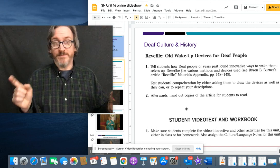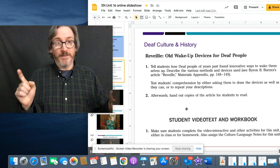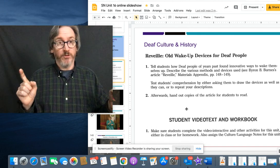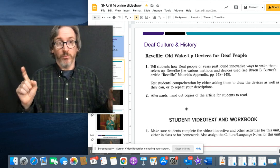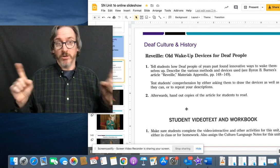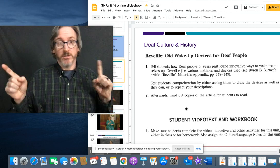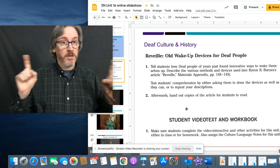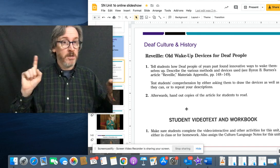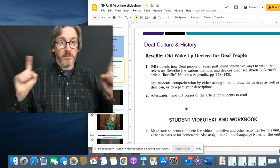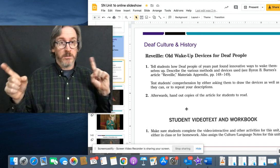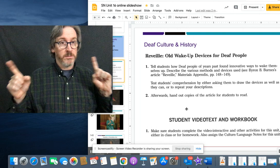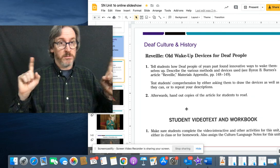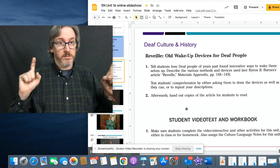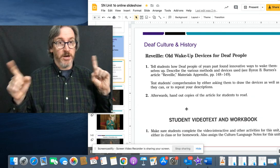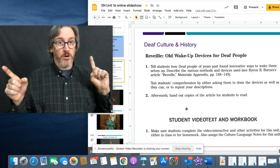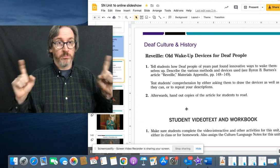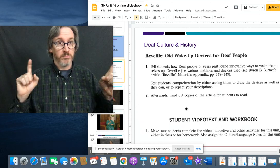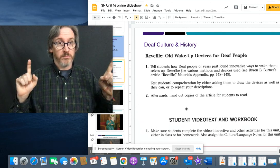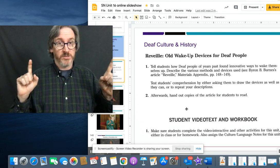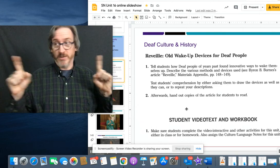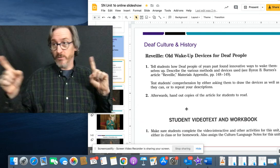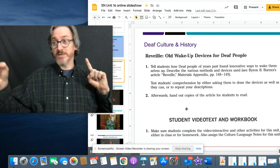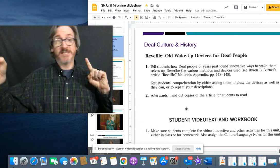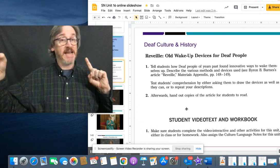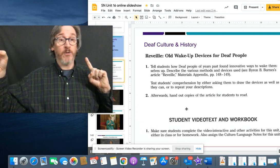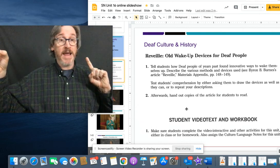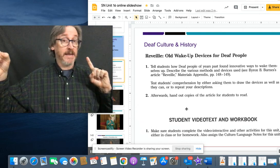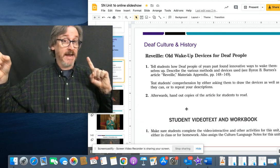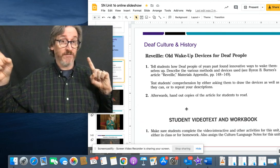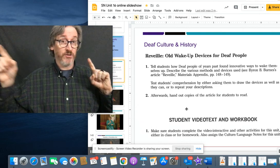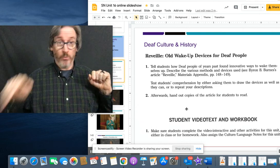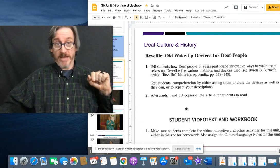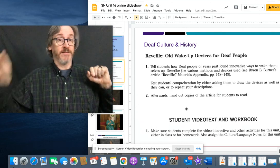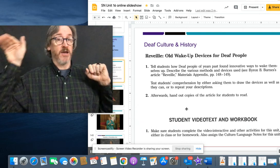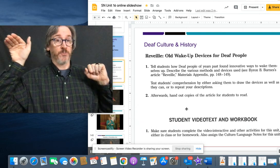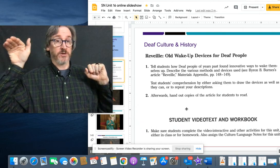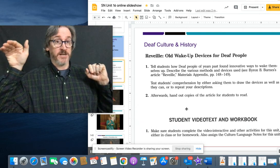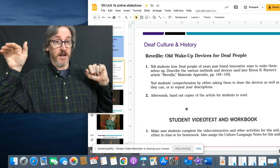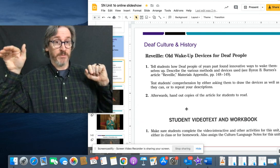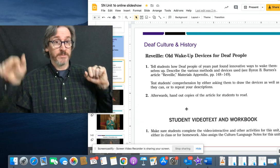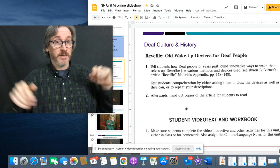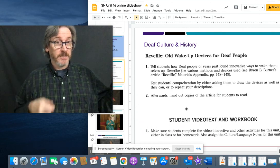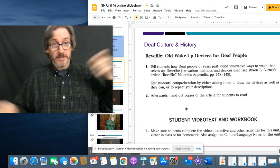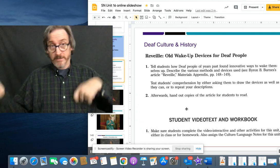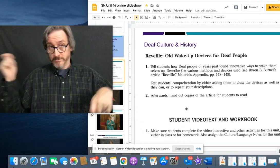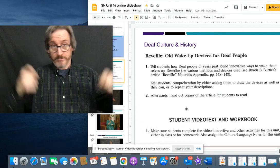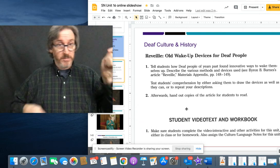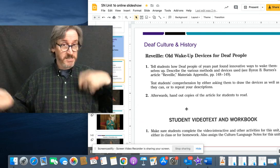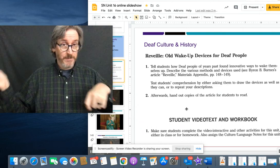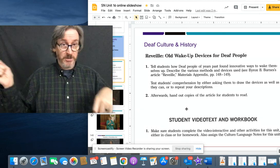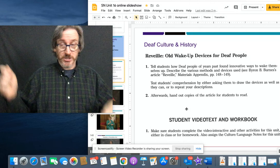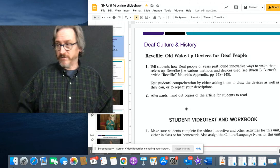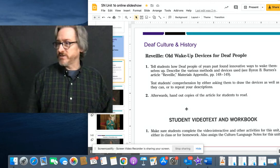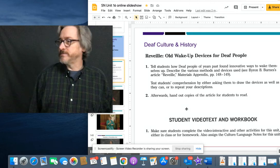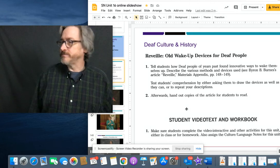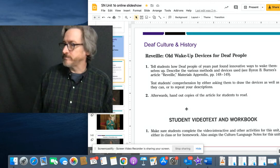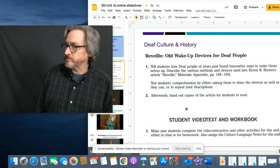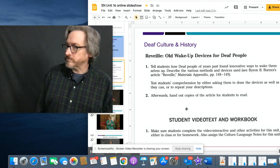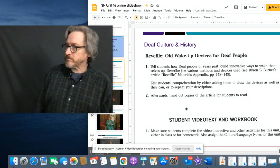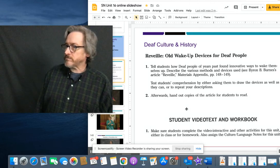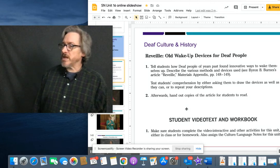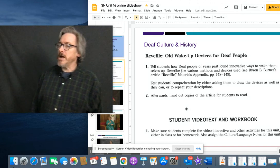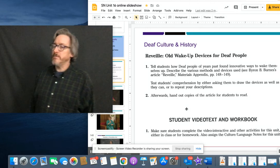Sometimes people would, you know, someone would stay awake and have to wake the other person up. Sleep in shifts.